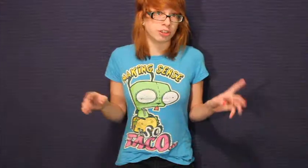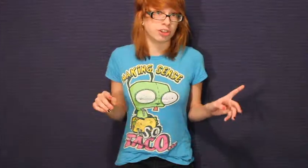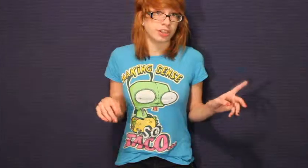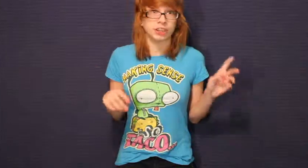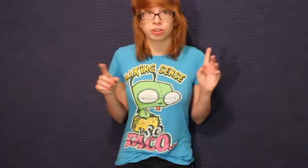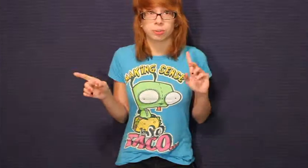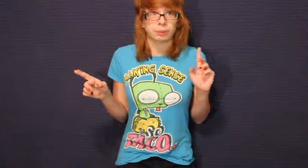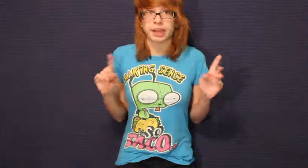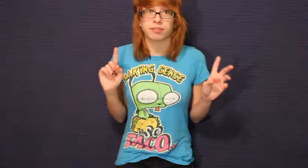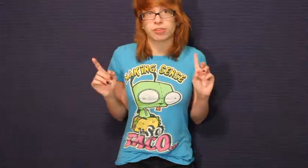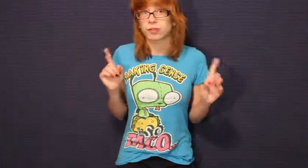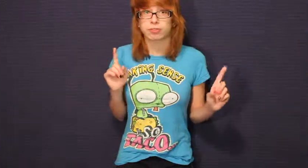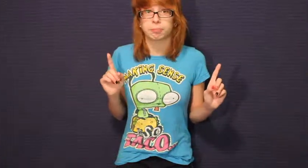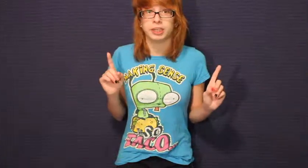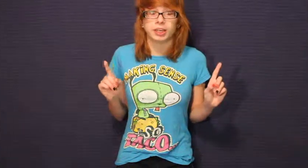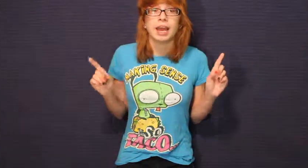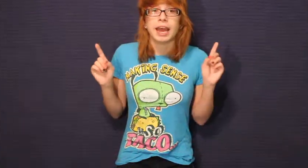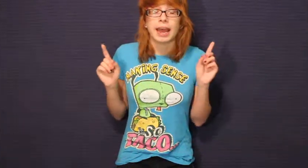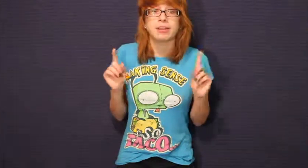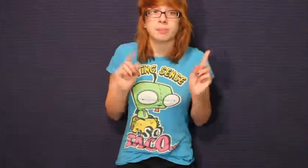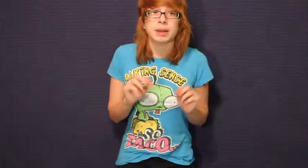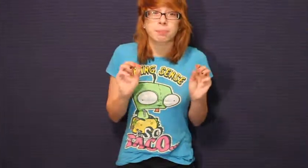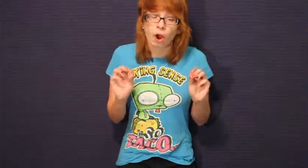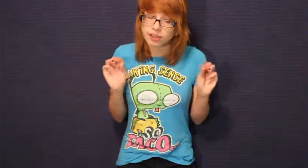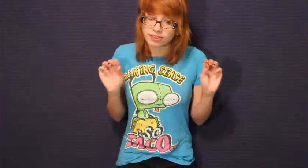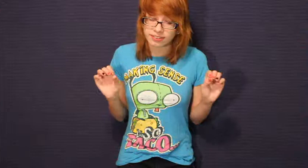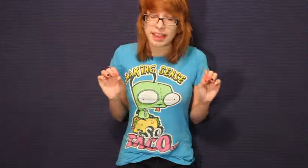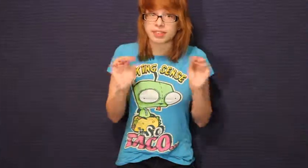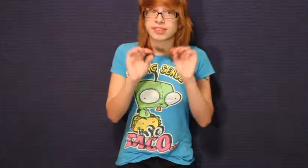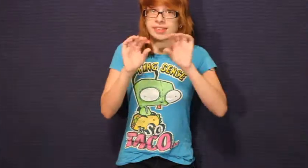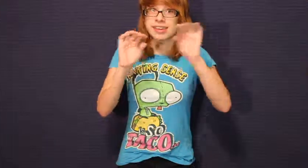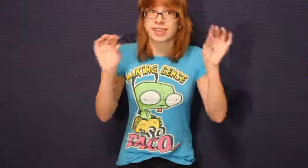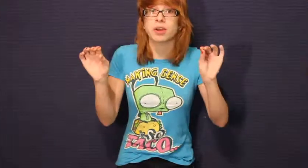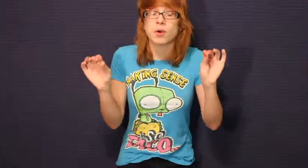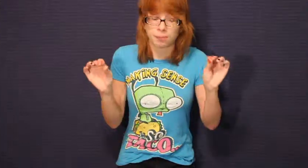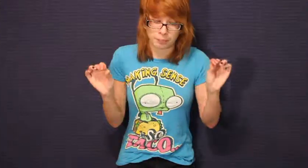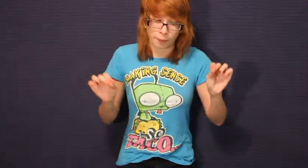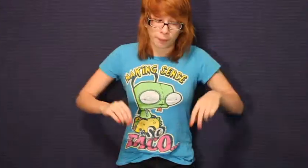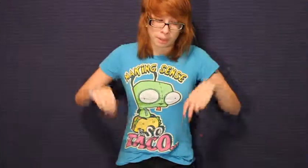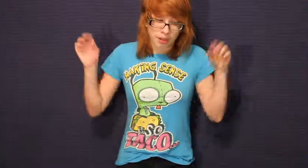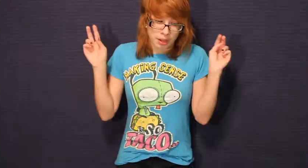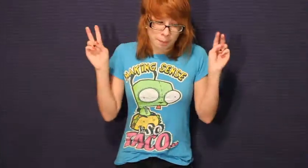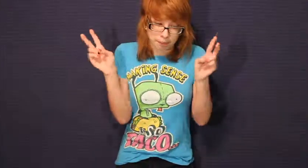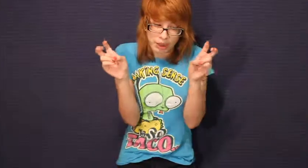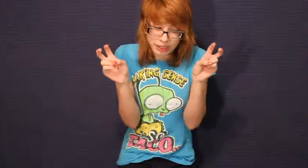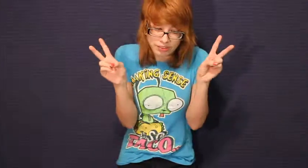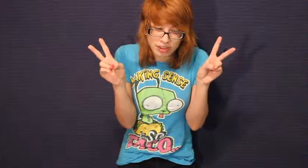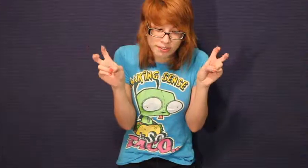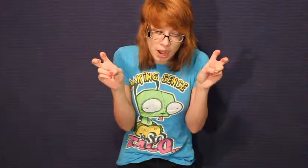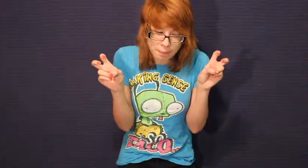vegetarian group of activists for PETA has been brought to say, this is an exact quote people, blowing stuff up